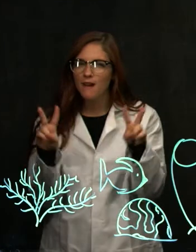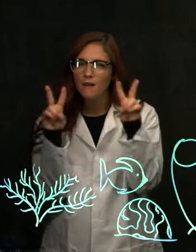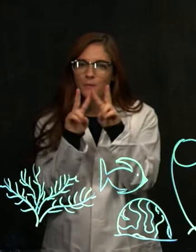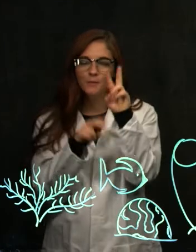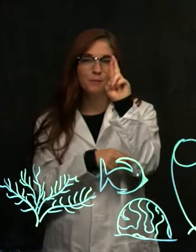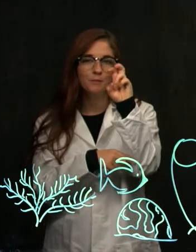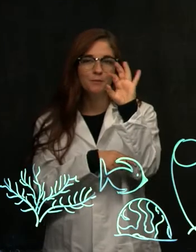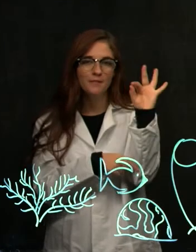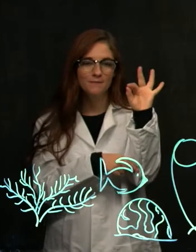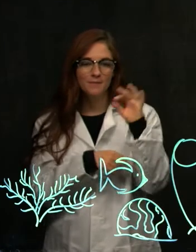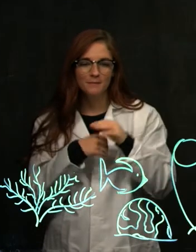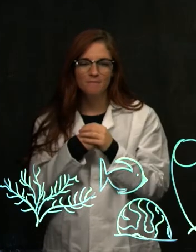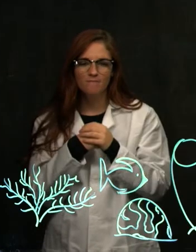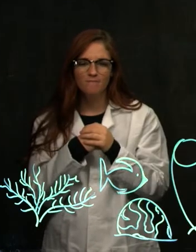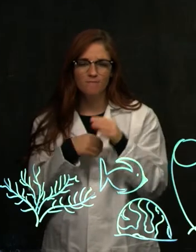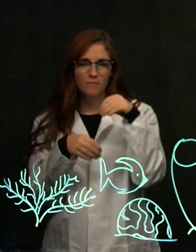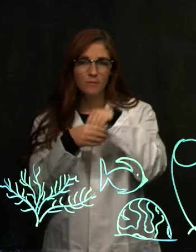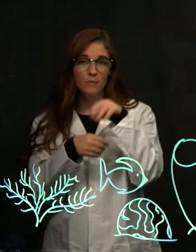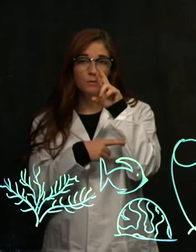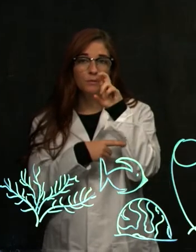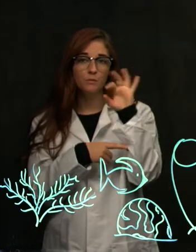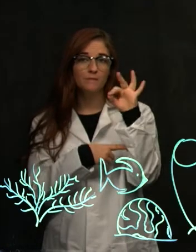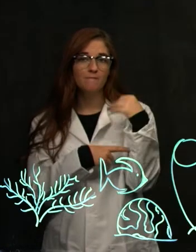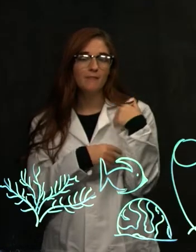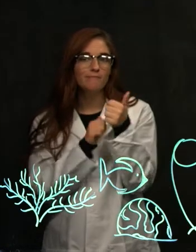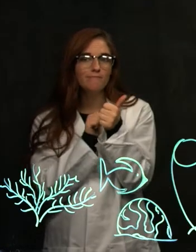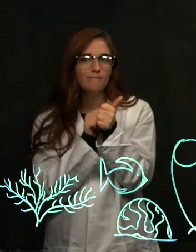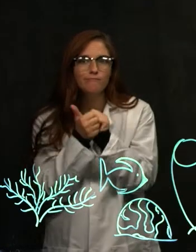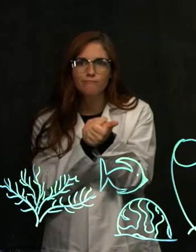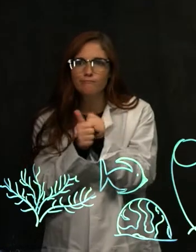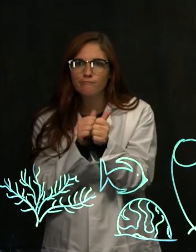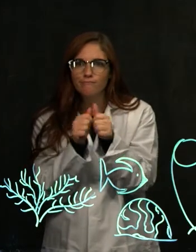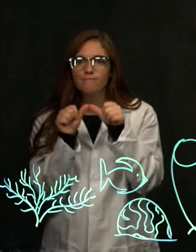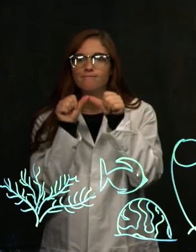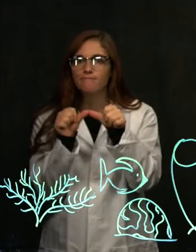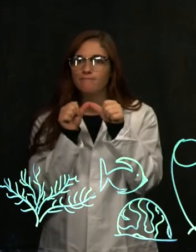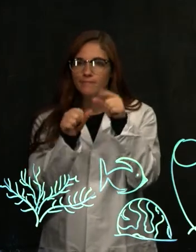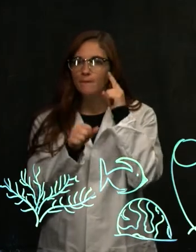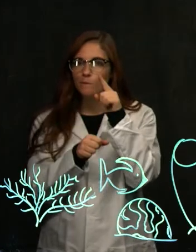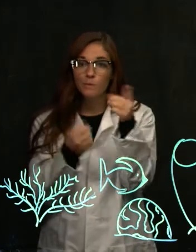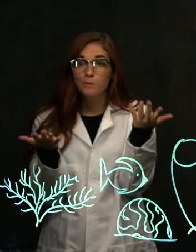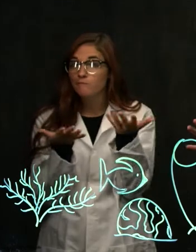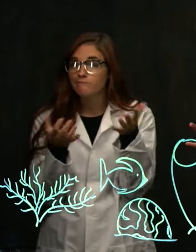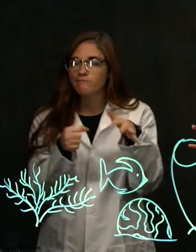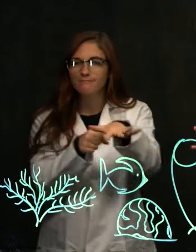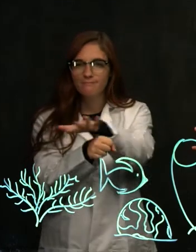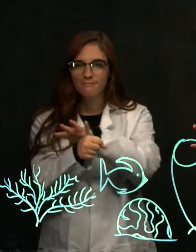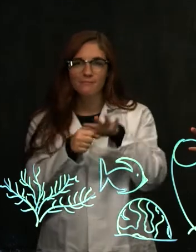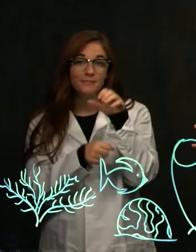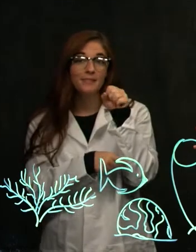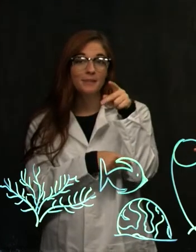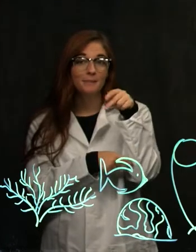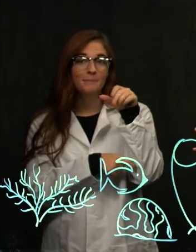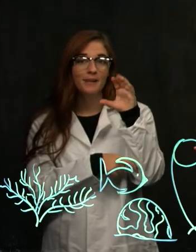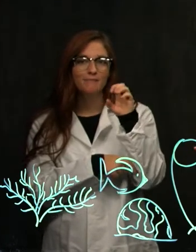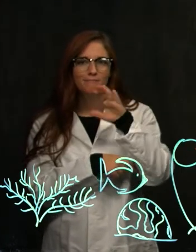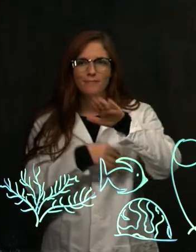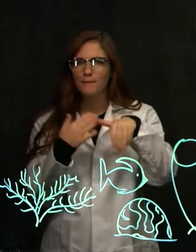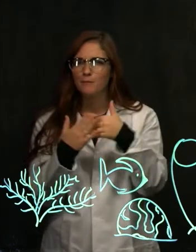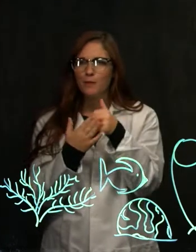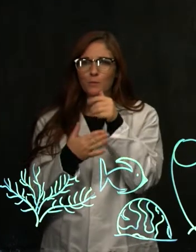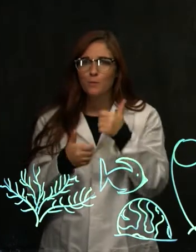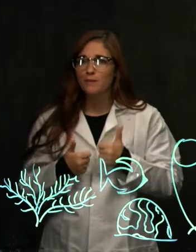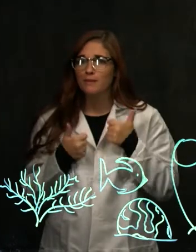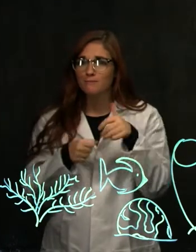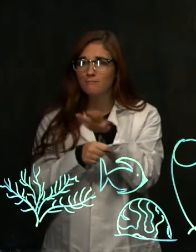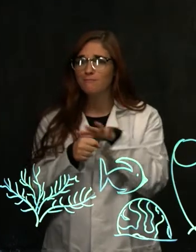and on these reefs there is a constant competition for space because everybody that lives there wants a place to